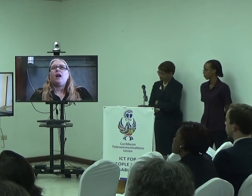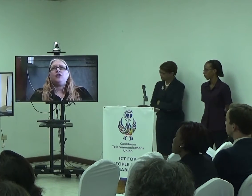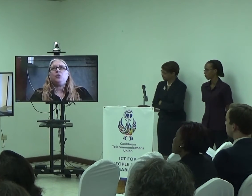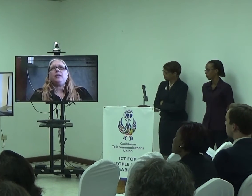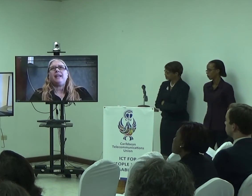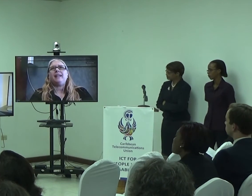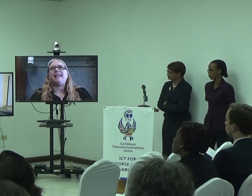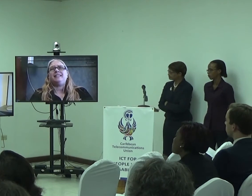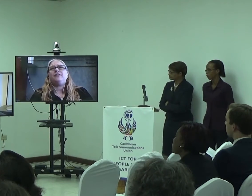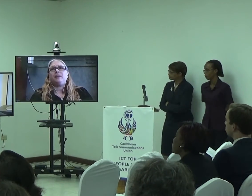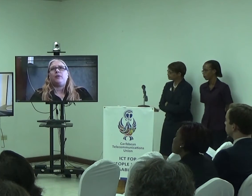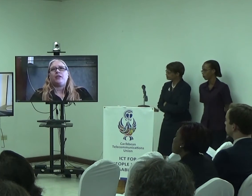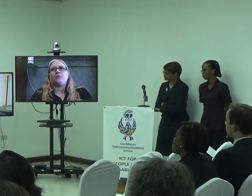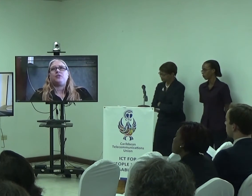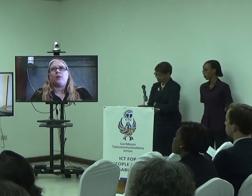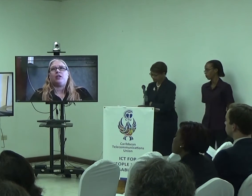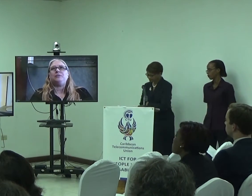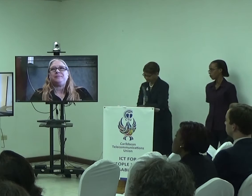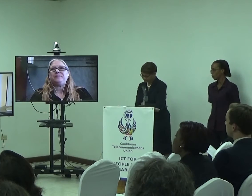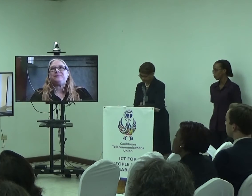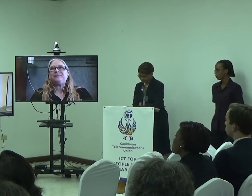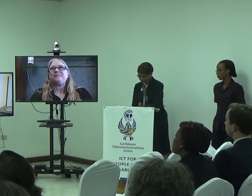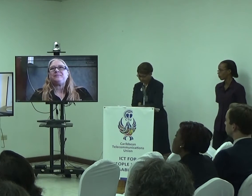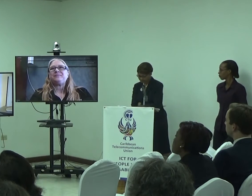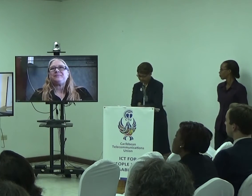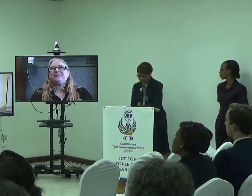uh sure yeah i can definitely bring those tomorrow